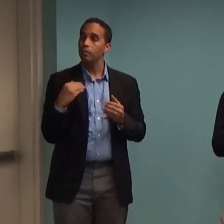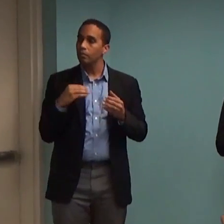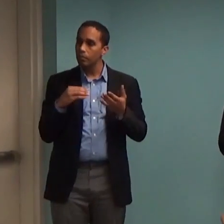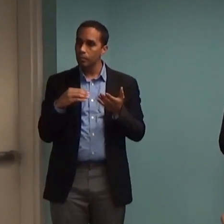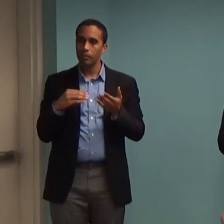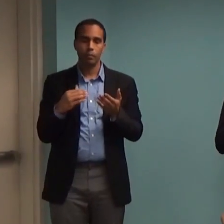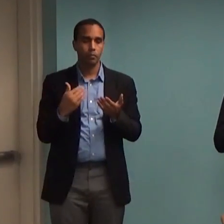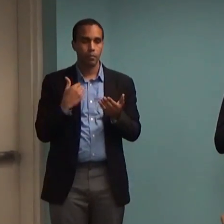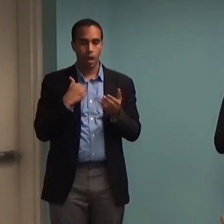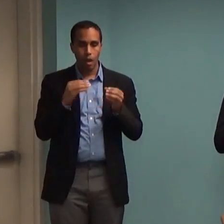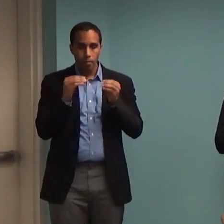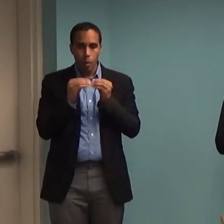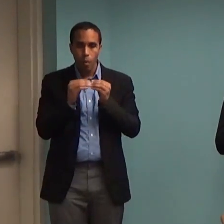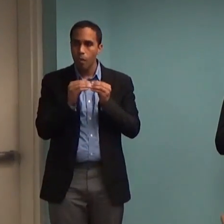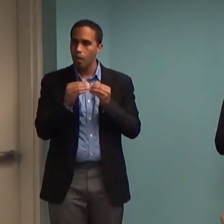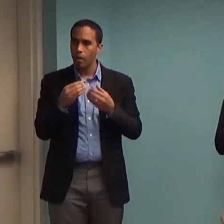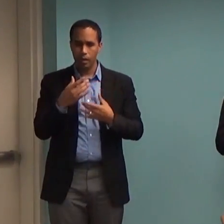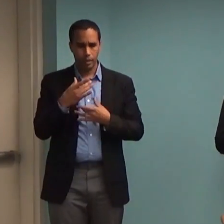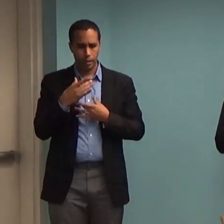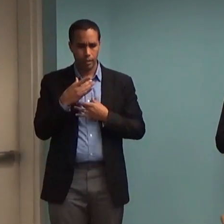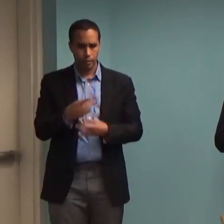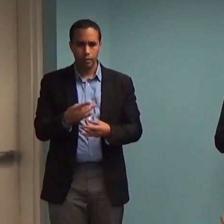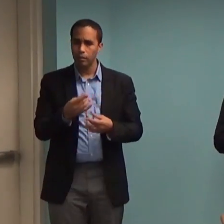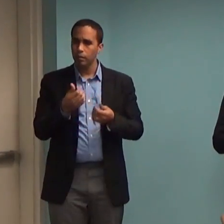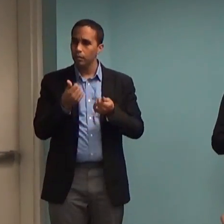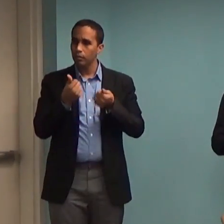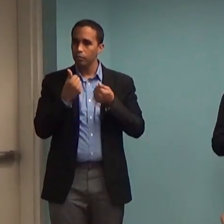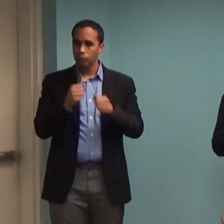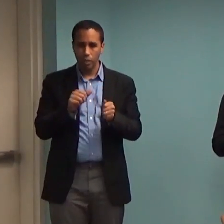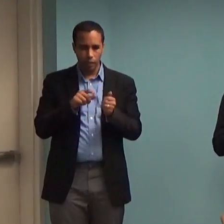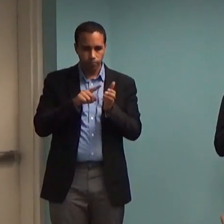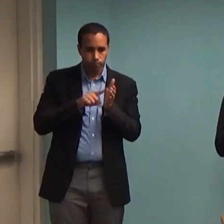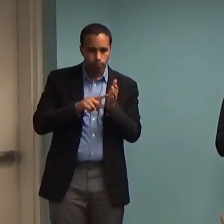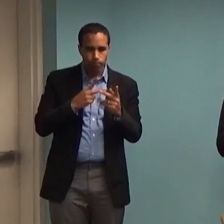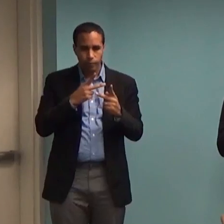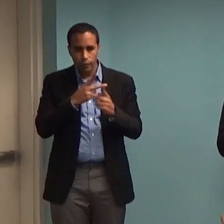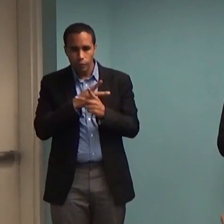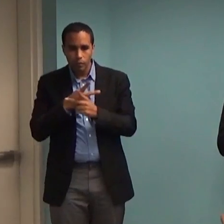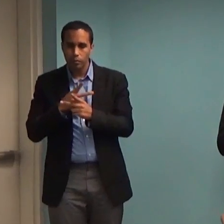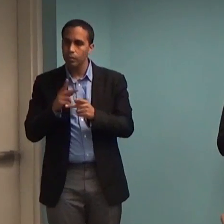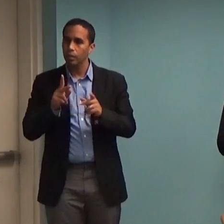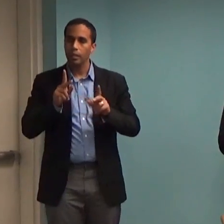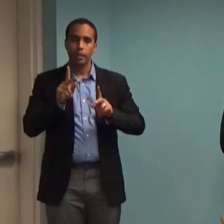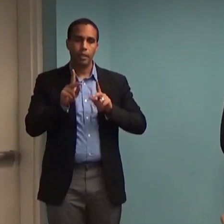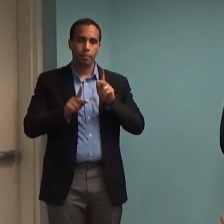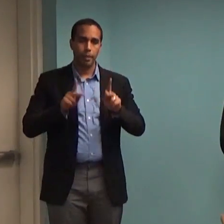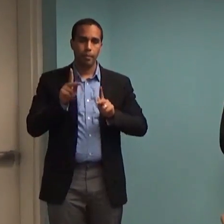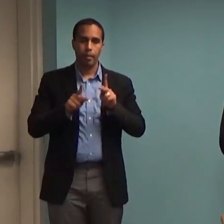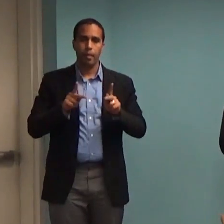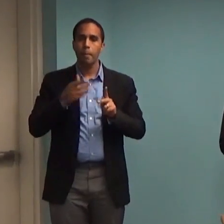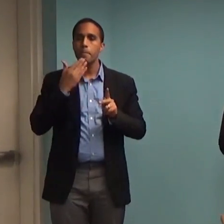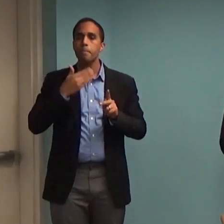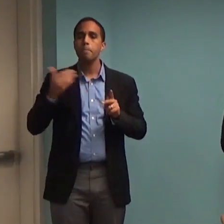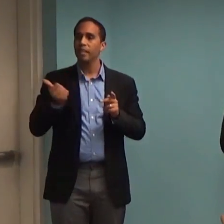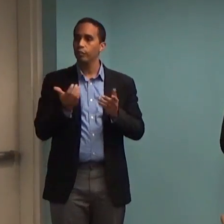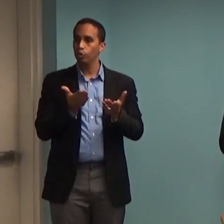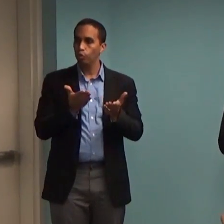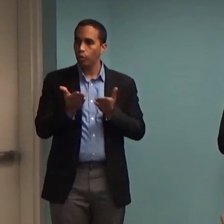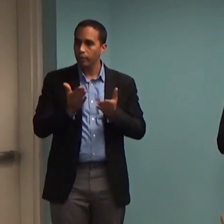related to trying to identify ways in which people might be better served by understanding the way medication